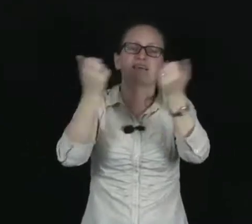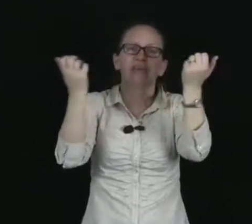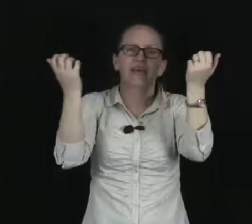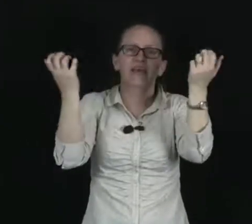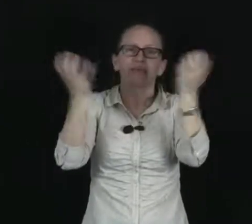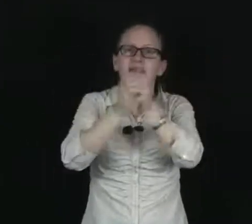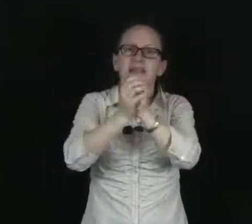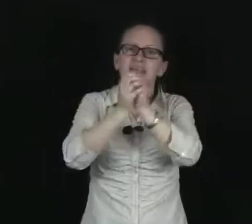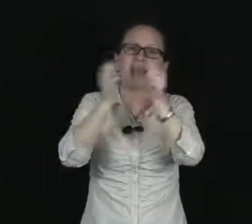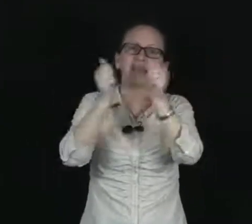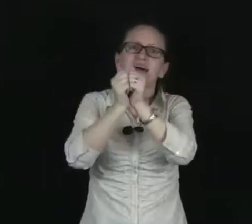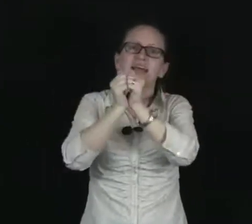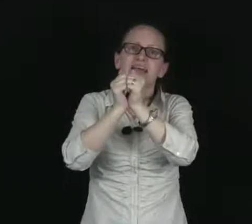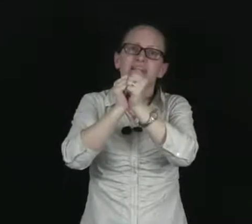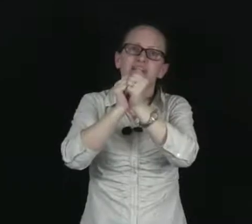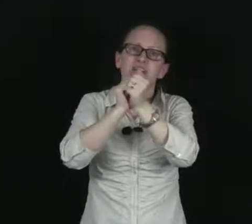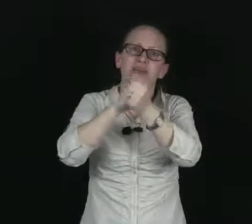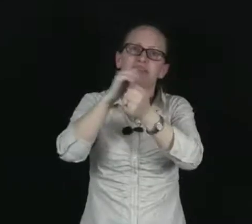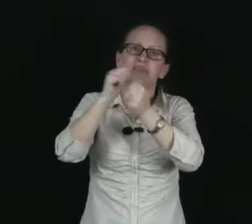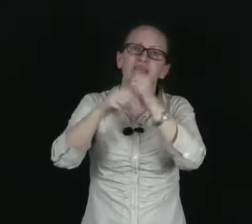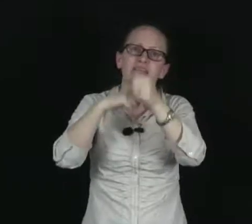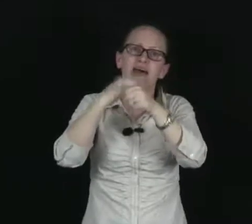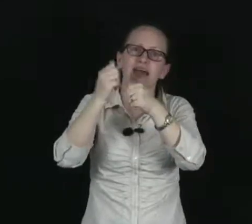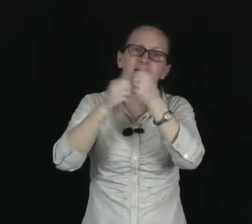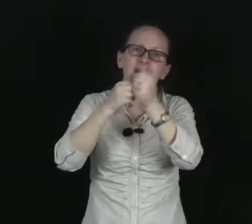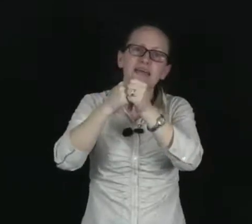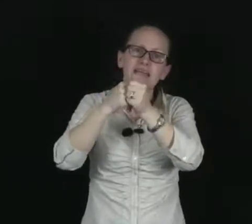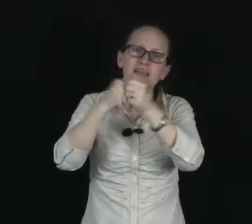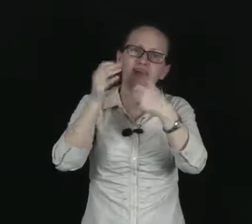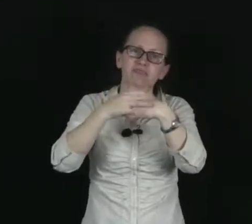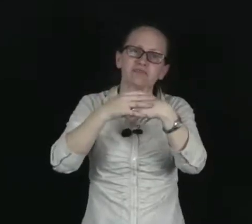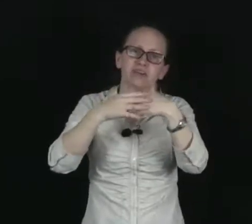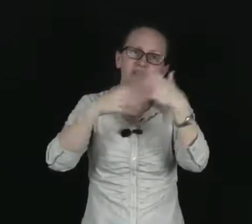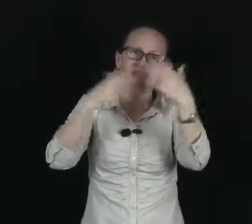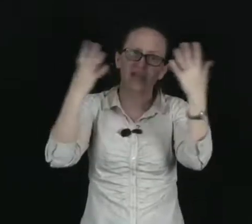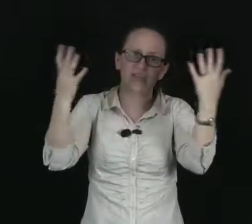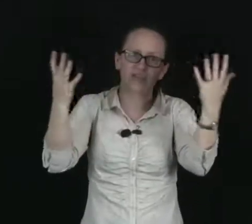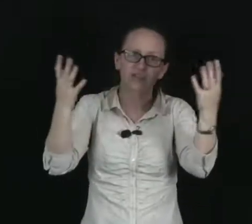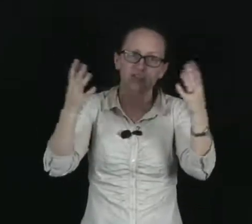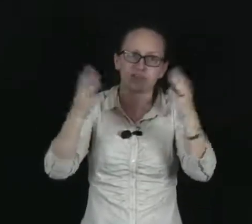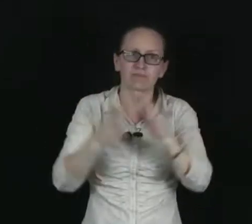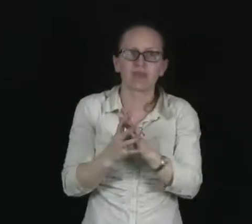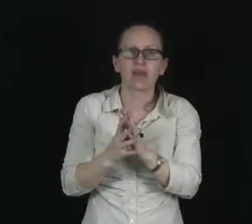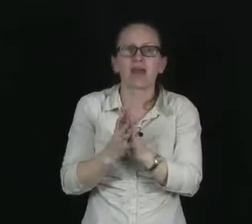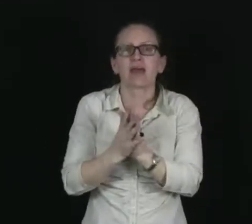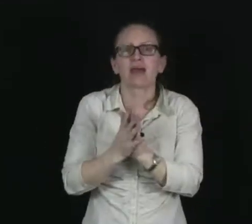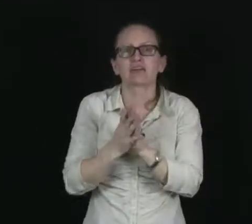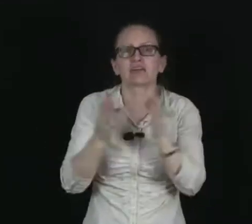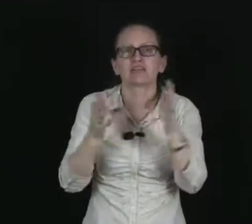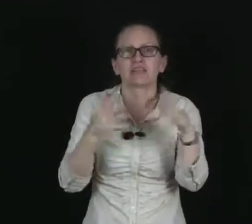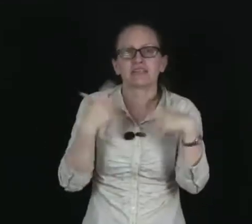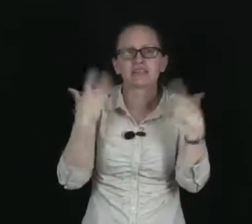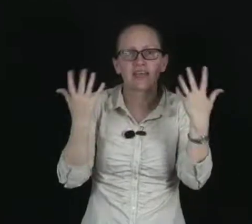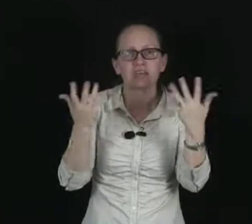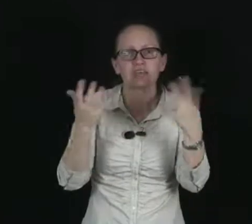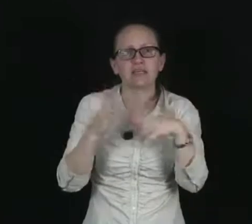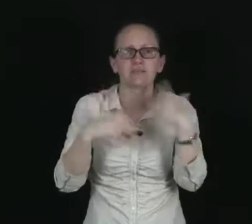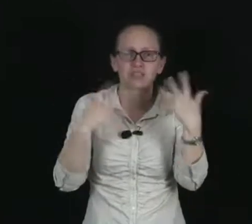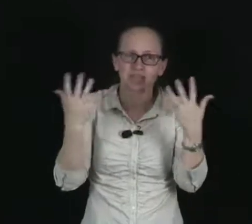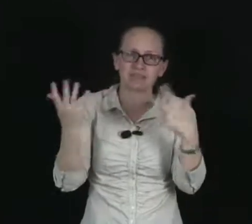they completely annihilate each other. Their entire mass gets converted into energy. And it's actually this energy which gets